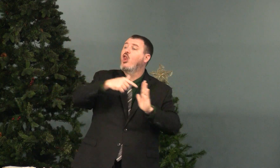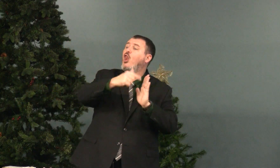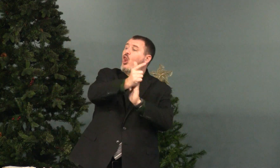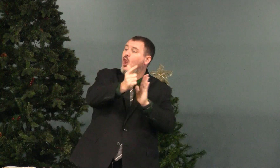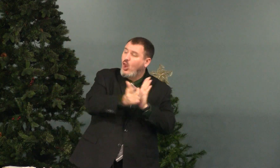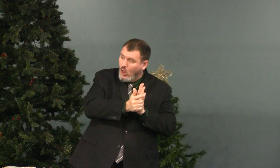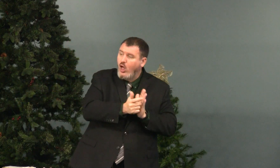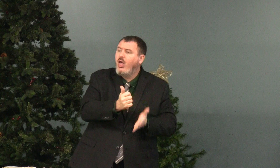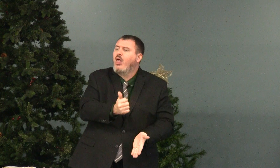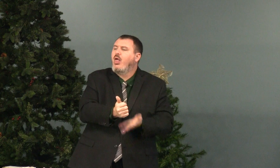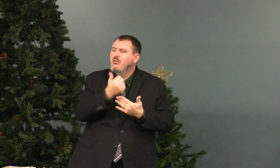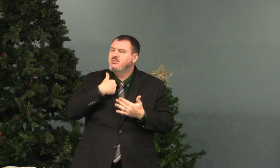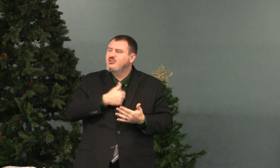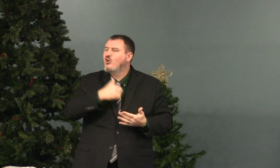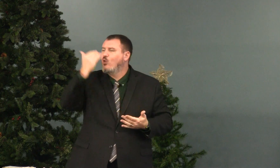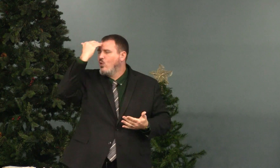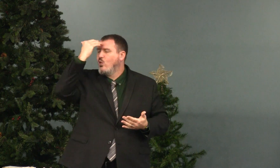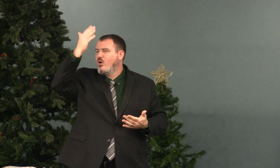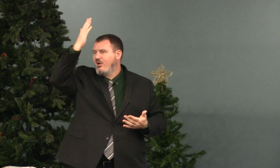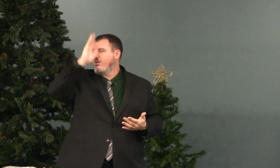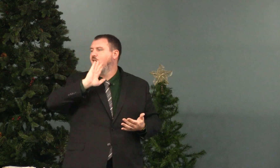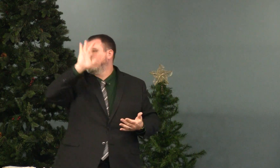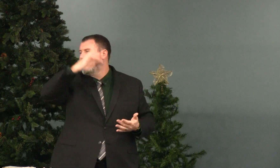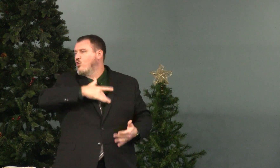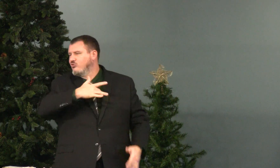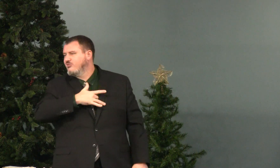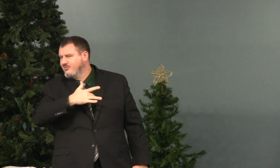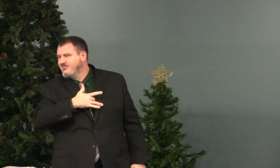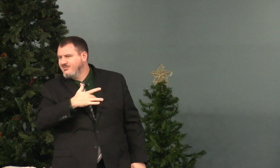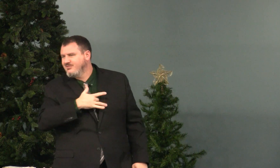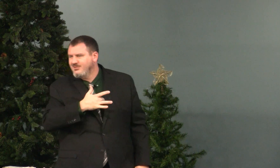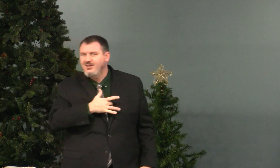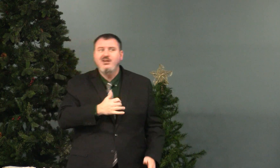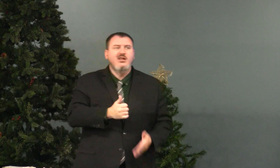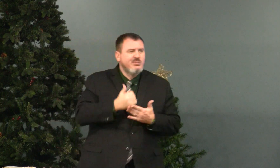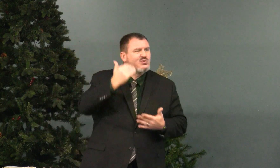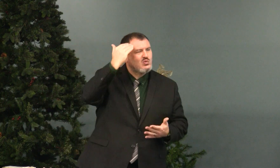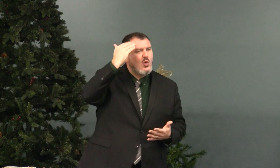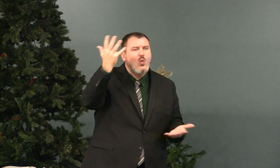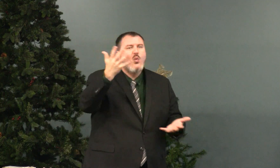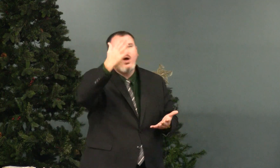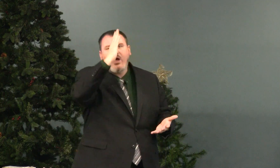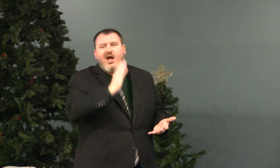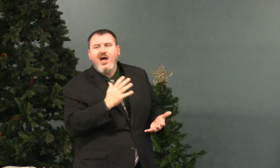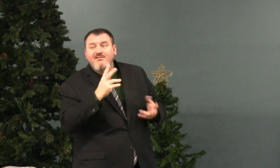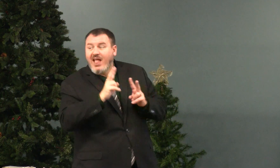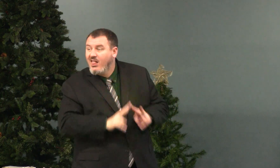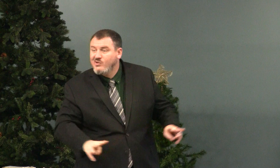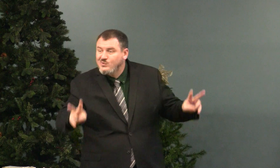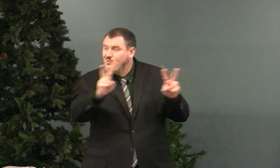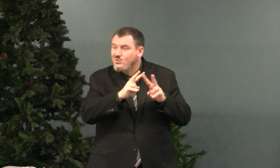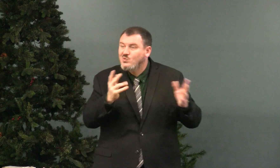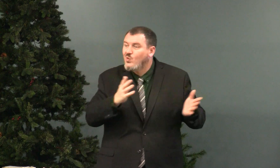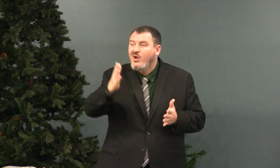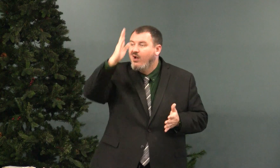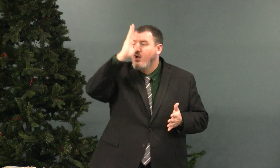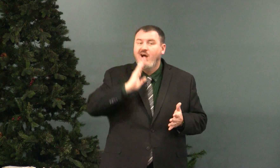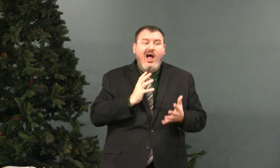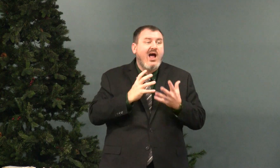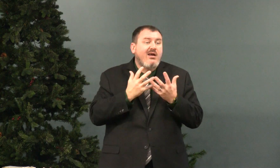the law helps us to know God's heart, to know what God's values are,